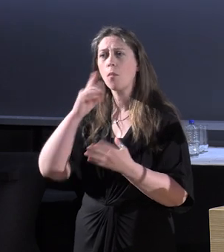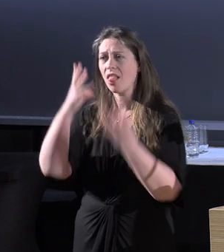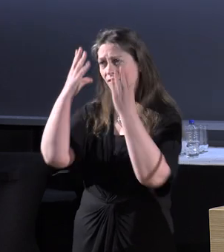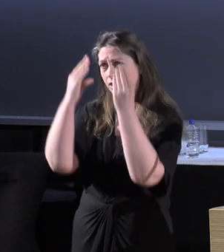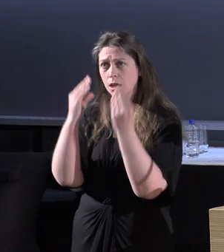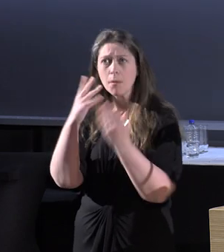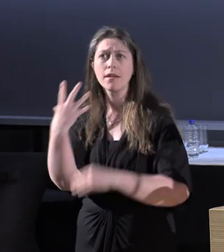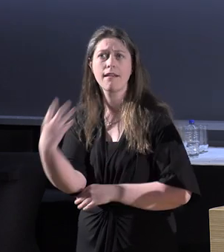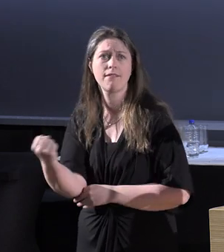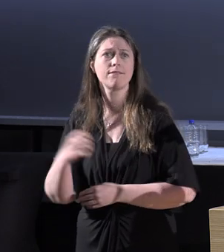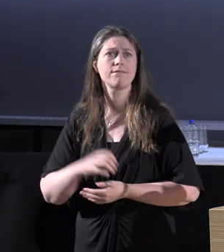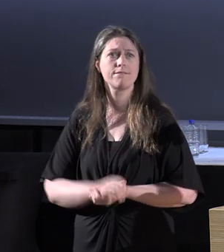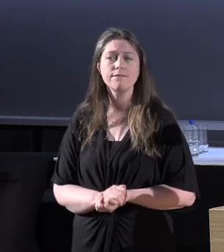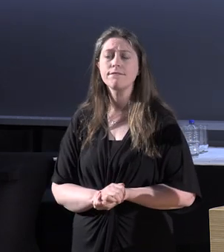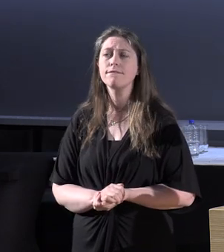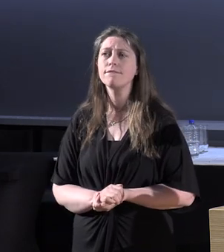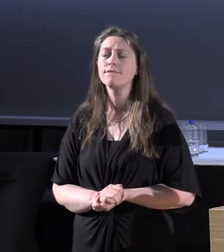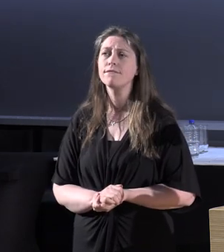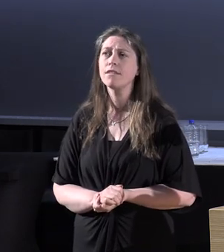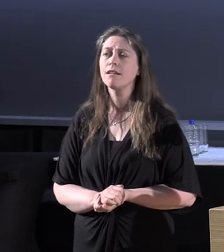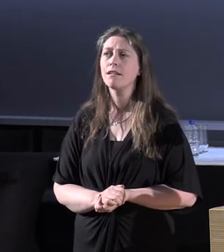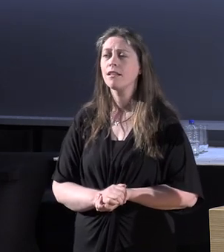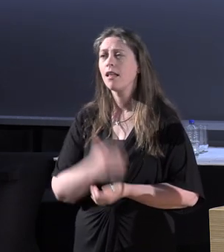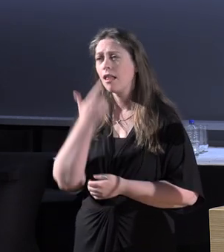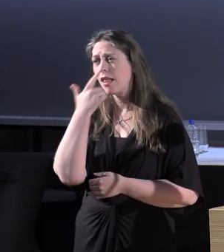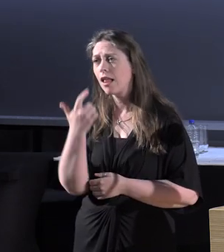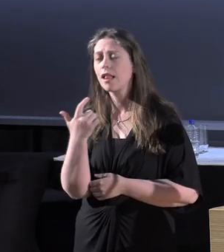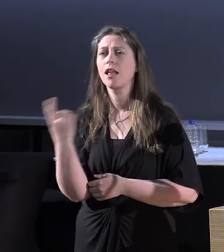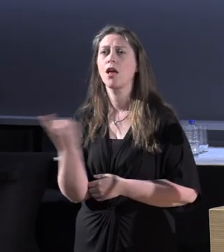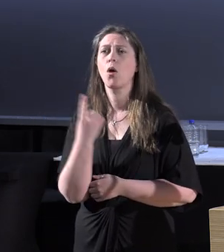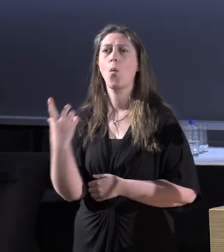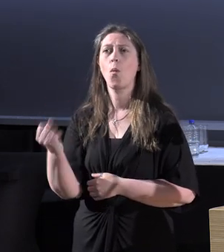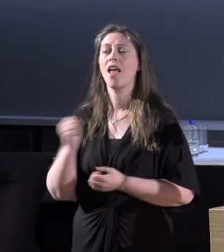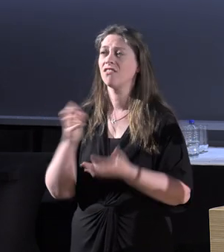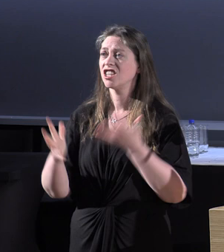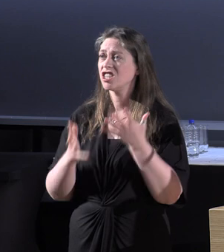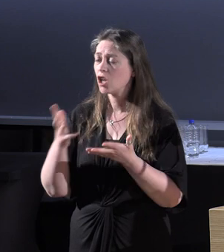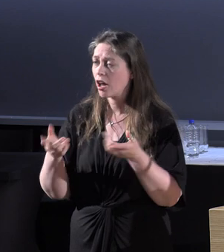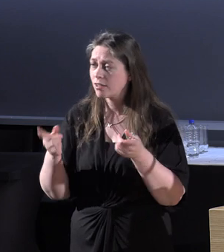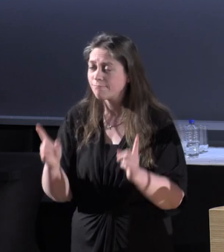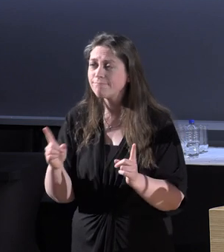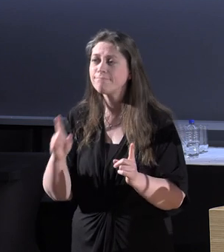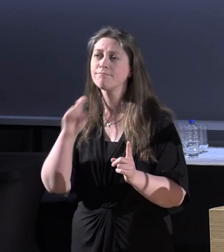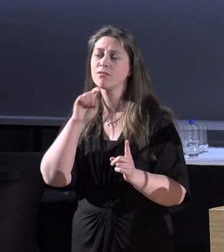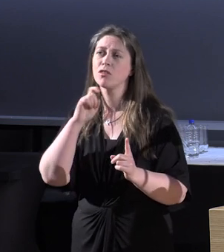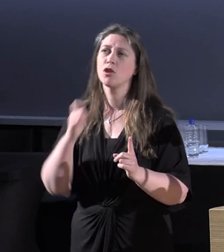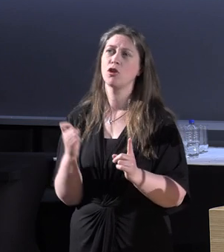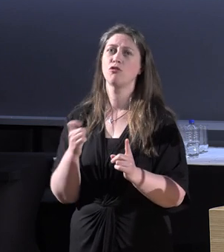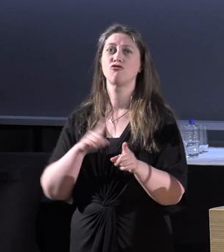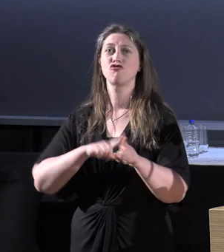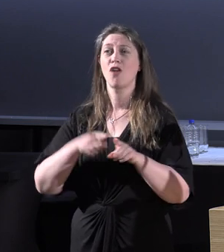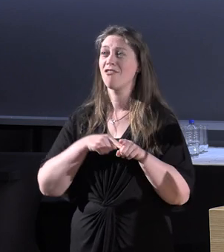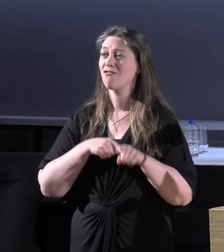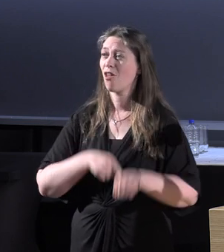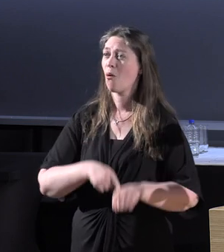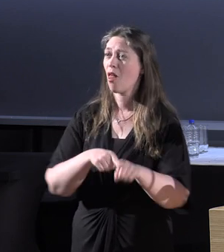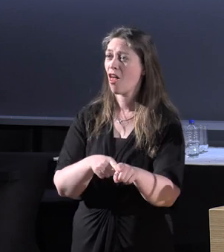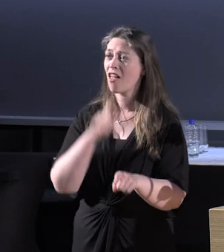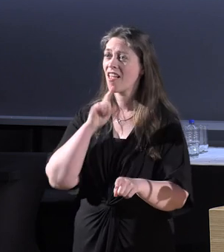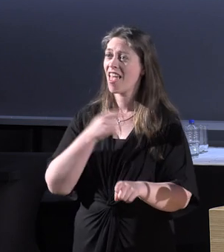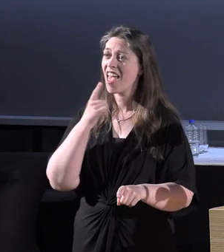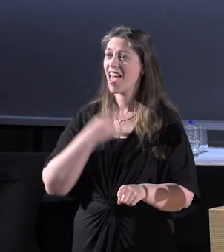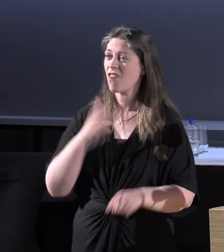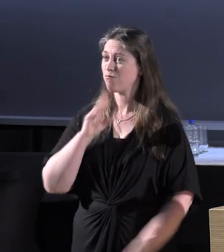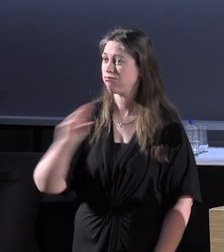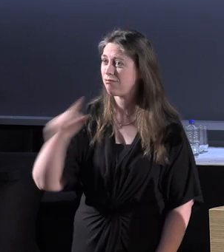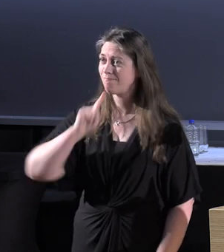impairments. Fortunately, we have a signer that's going to try to follow me. She's going to kick me